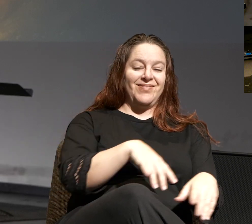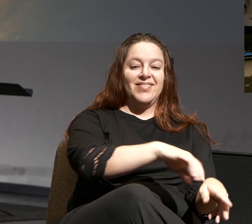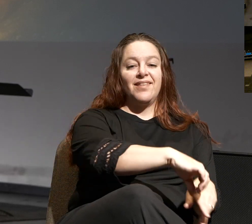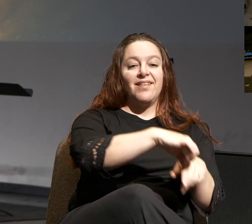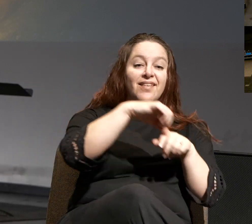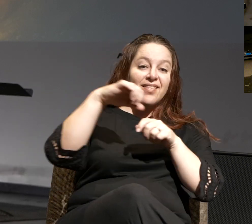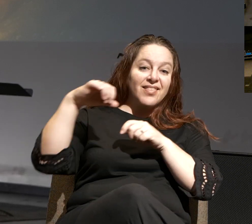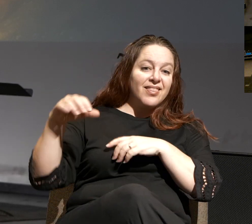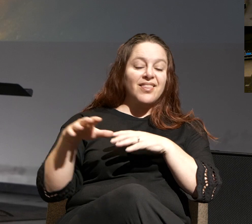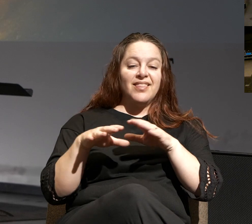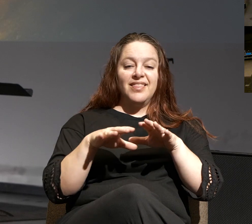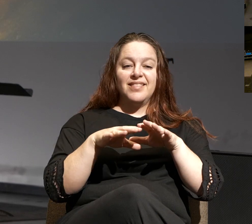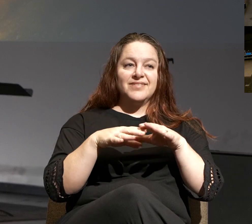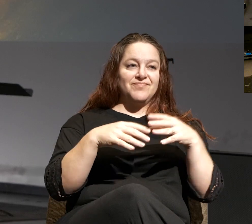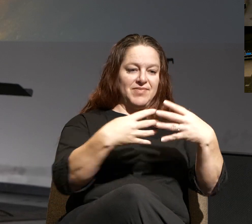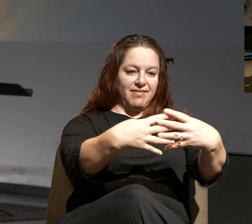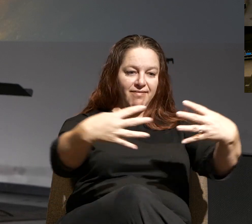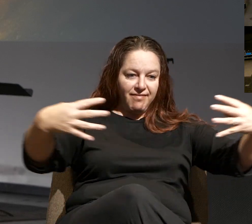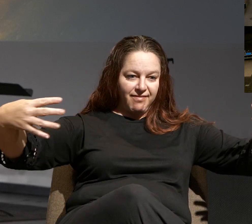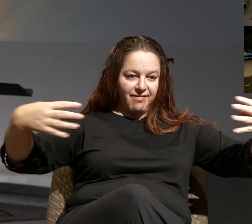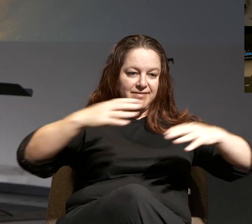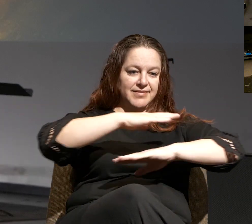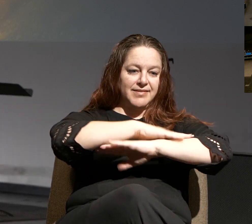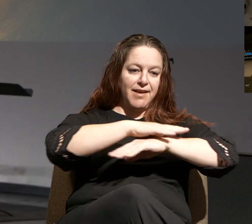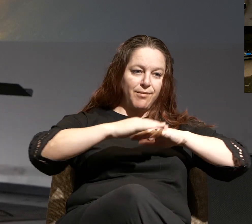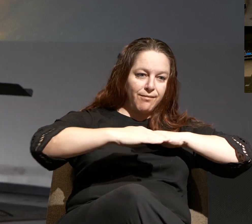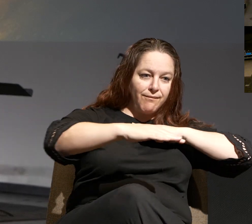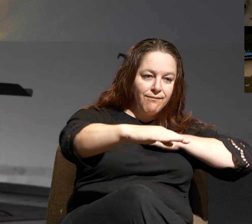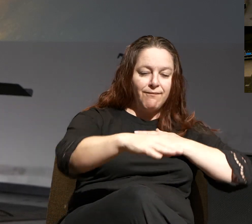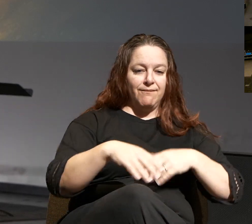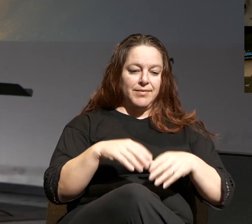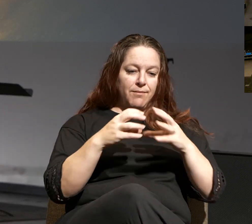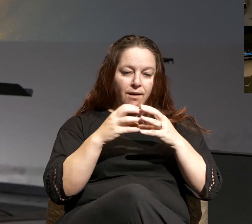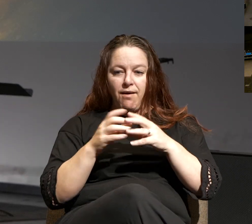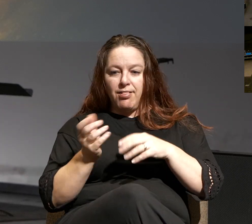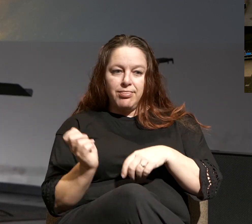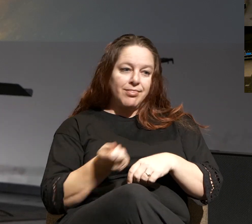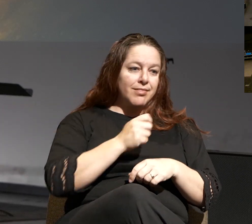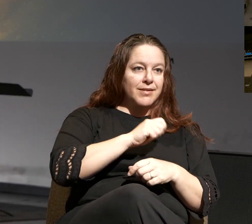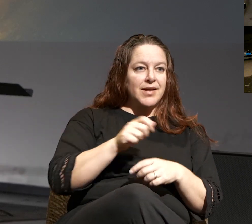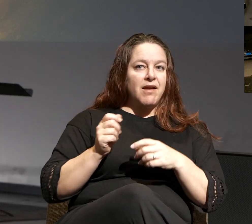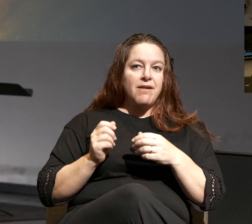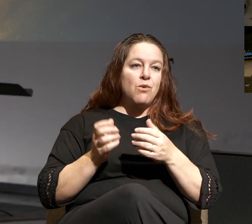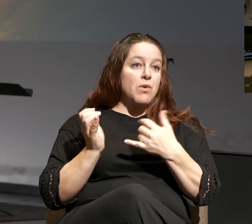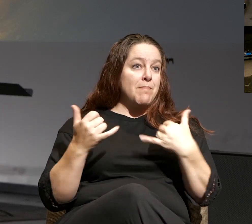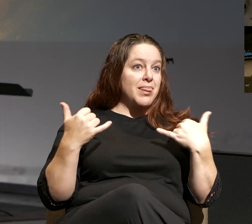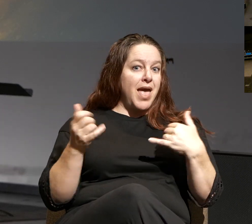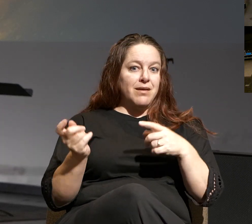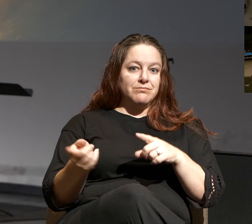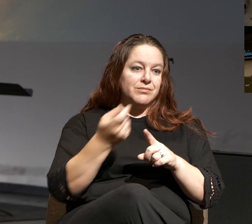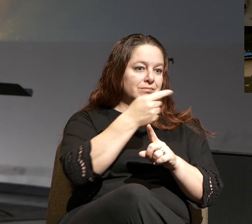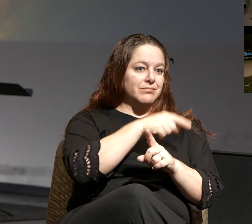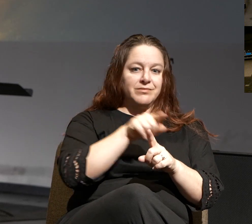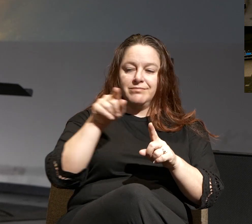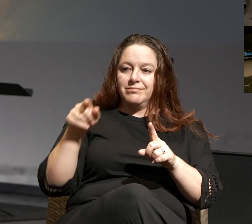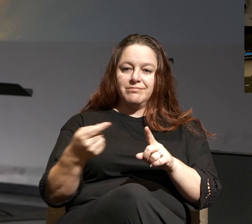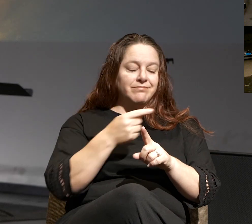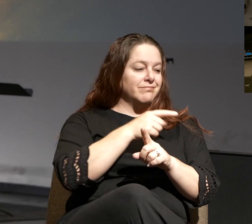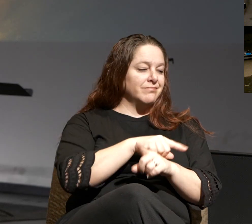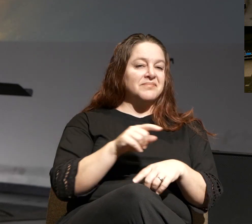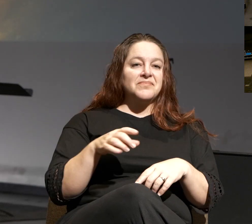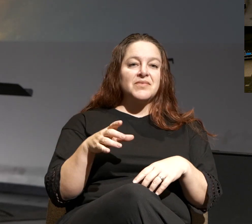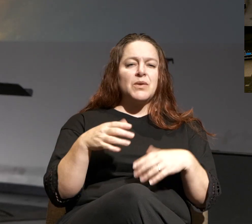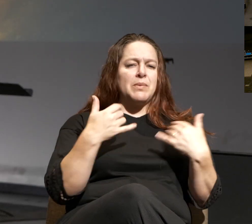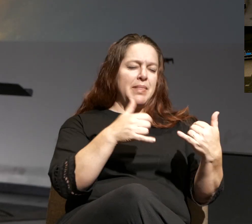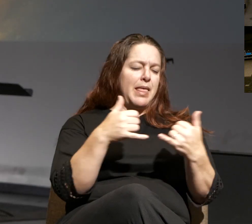-pong table down. We find the net, and we find the ping-pong balls. We find some paddles, and we start playing. And we start just volleying back and